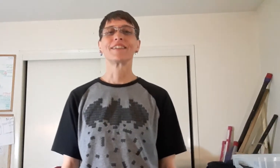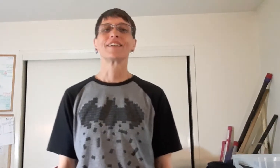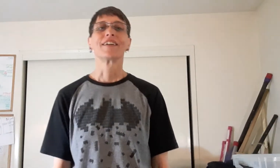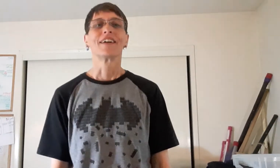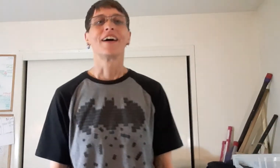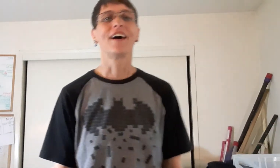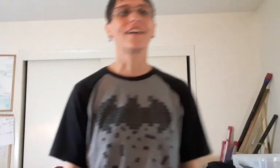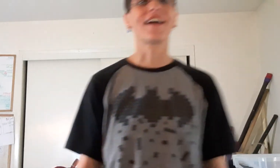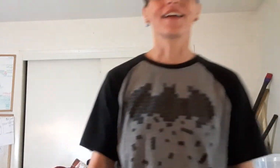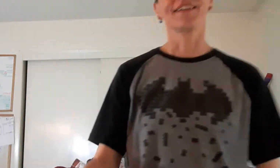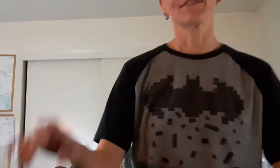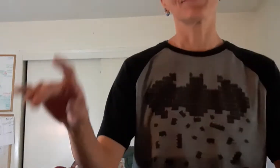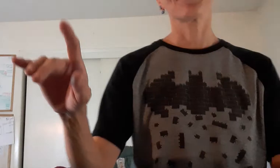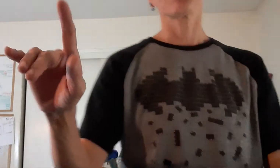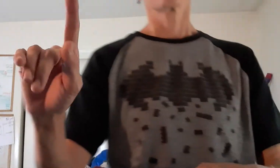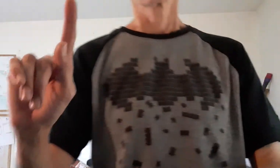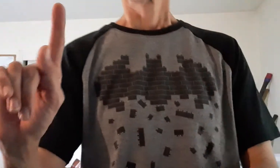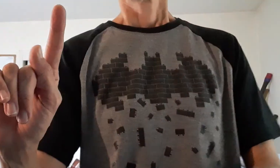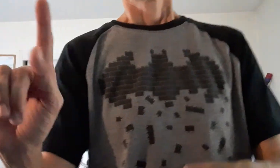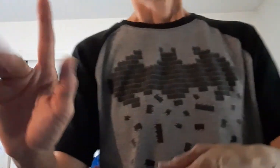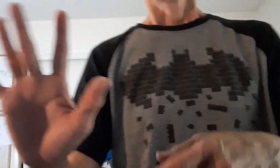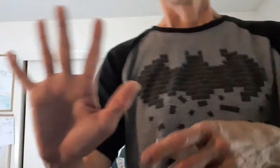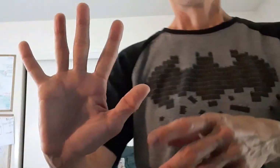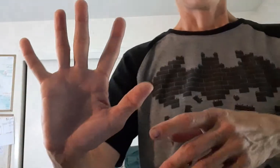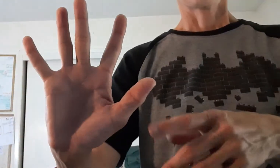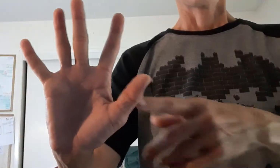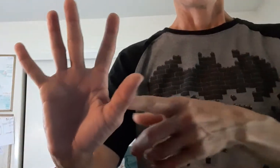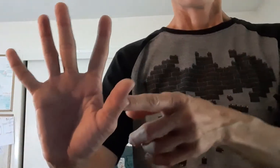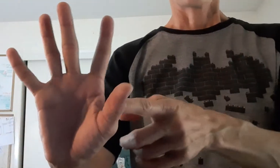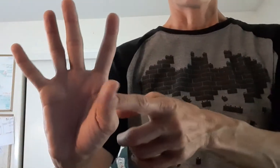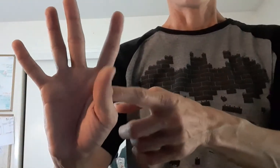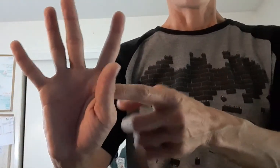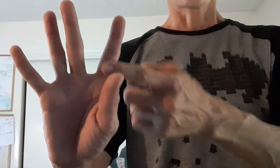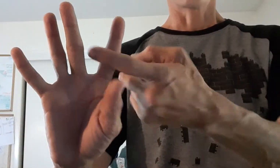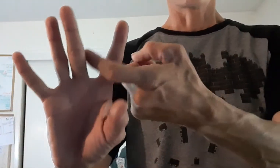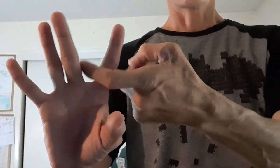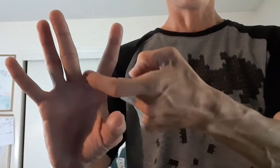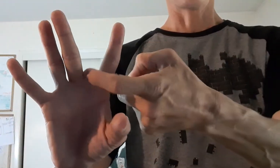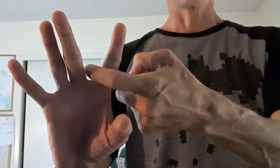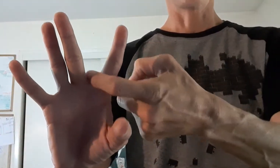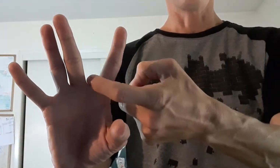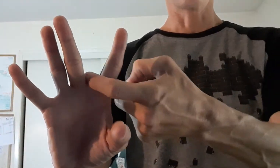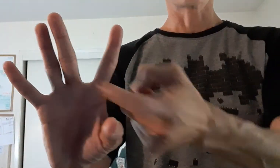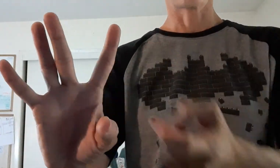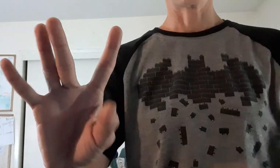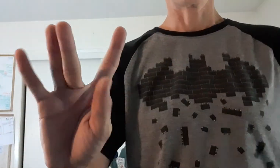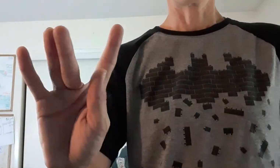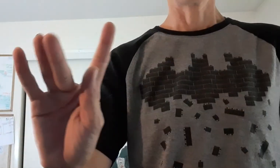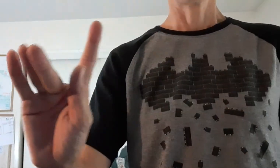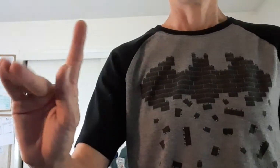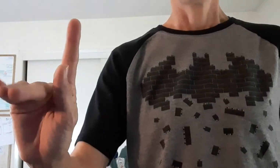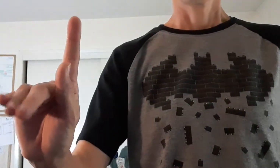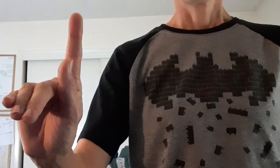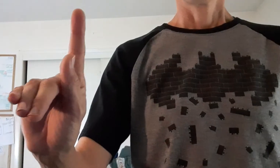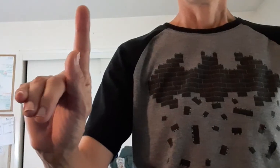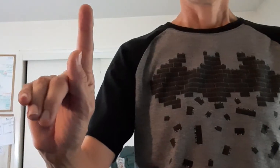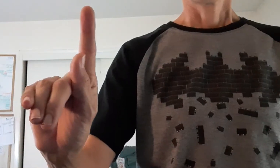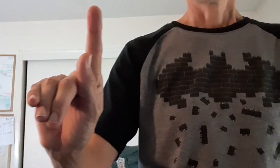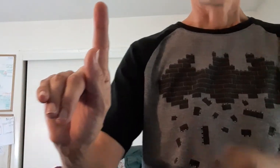All right. We're going to take our thumb and put it in this nook right here. By